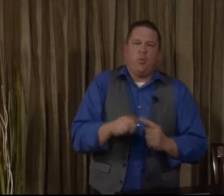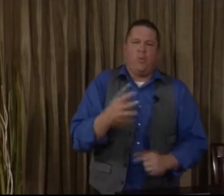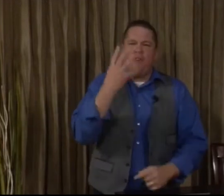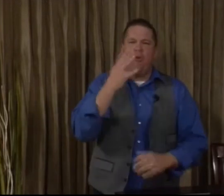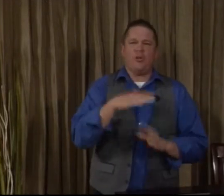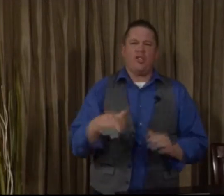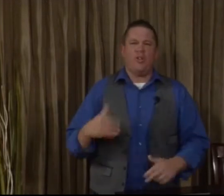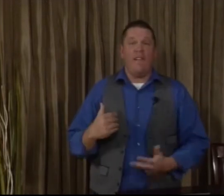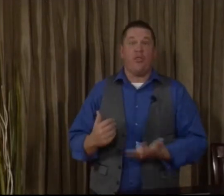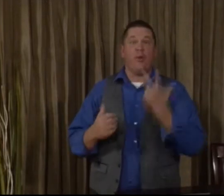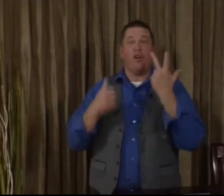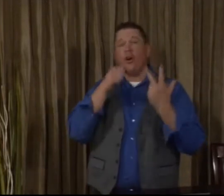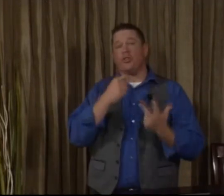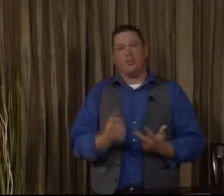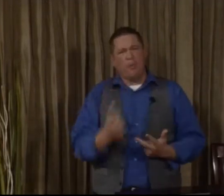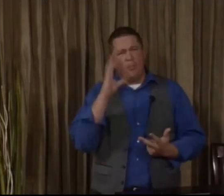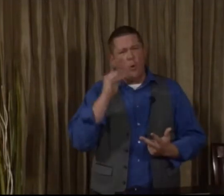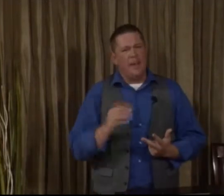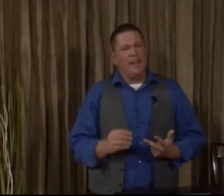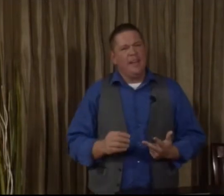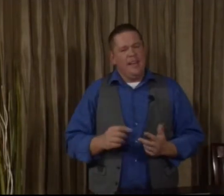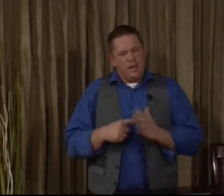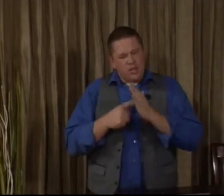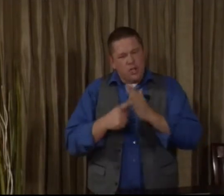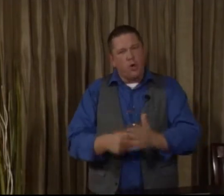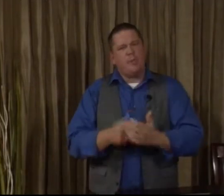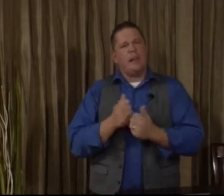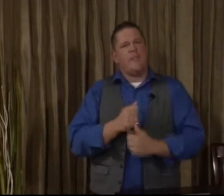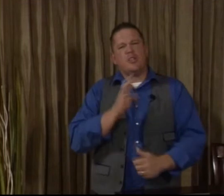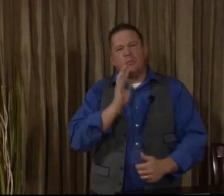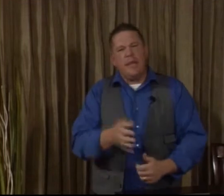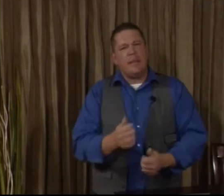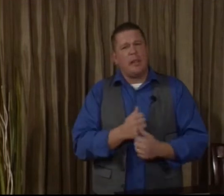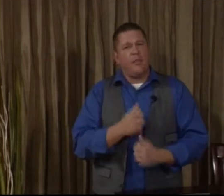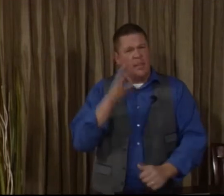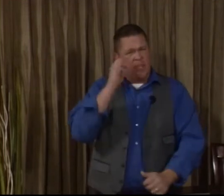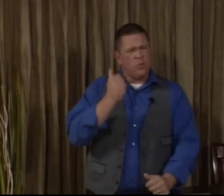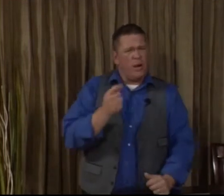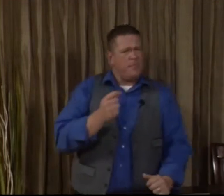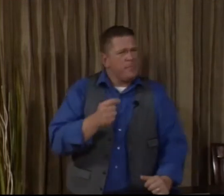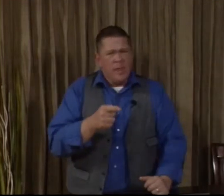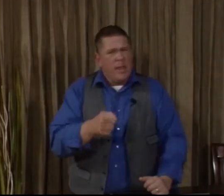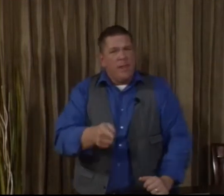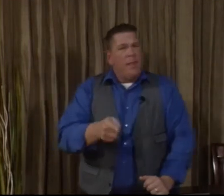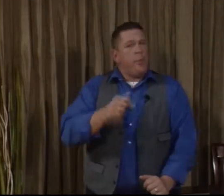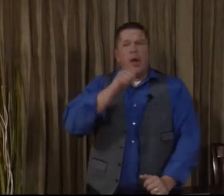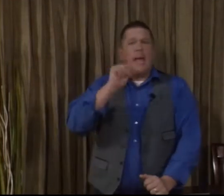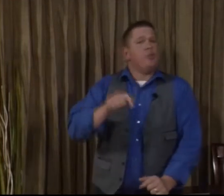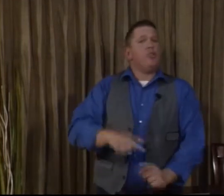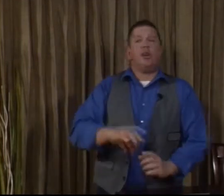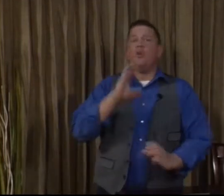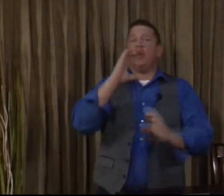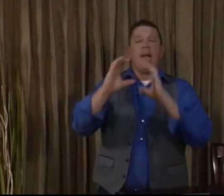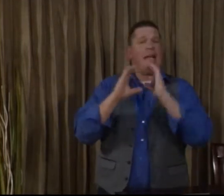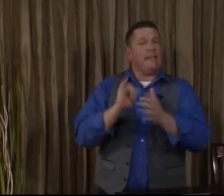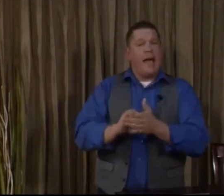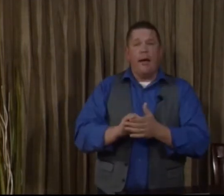toward my four children. have three girls and one boy and to show them that love and speak that love. guess what? They were not able to communicate that